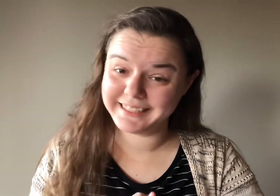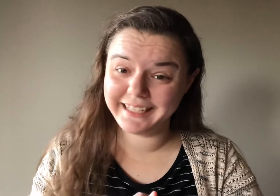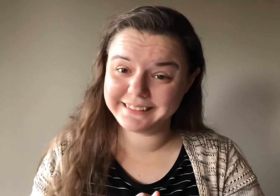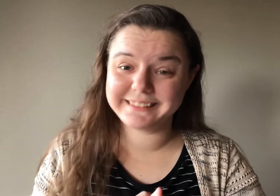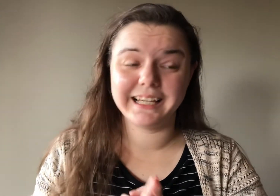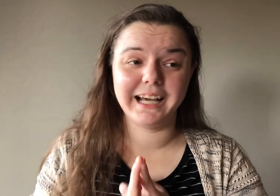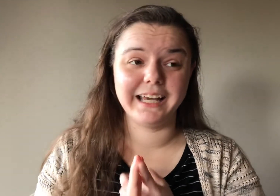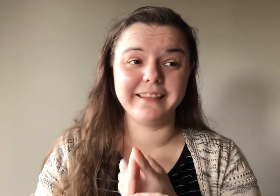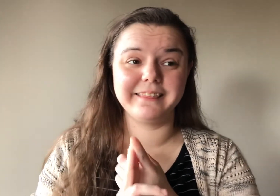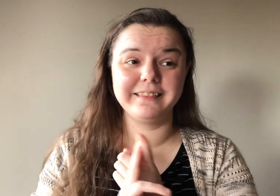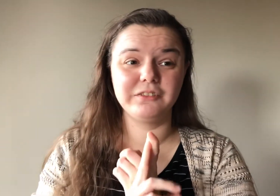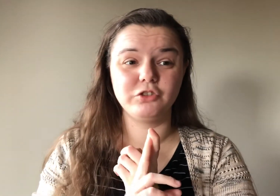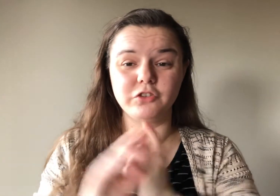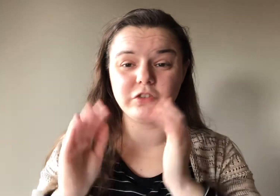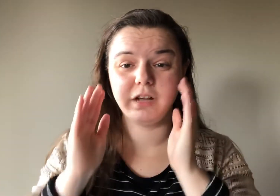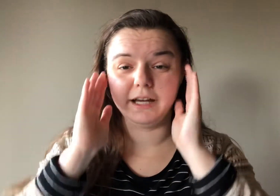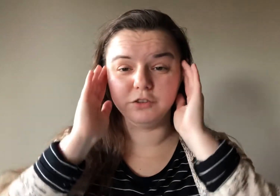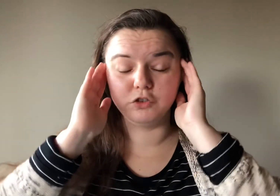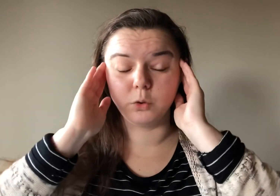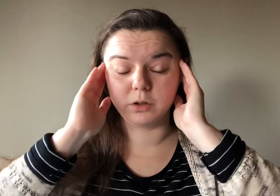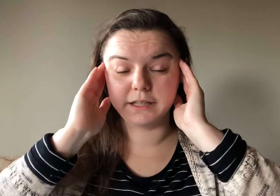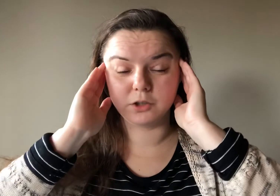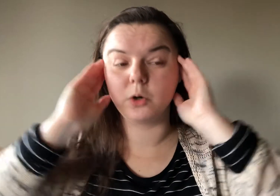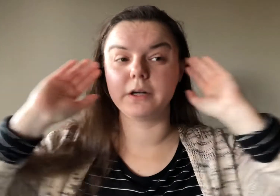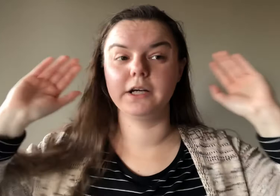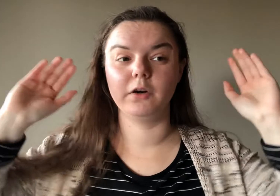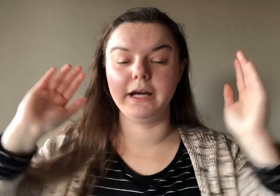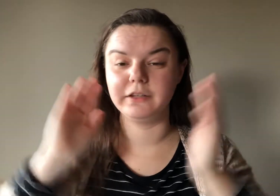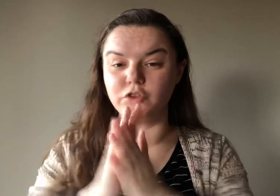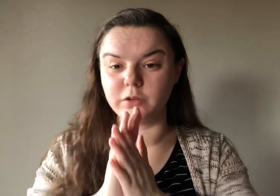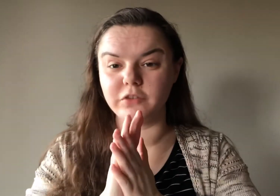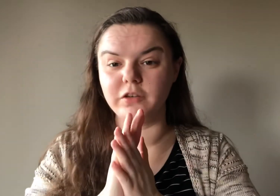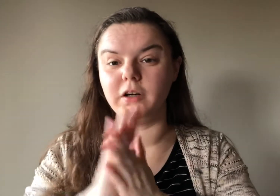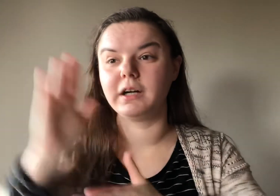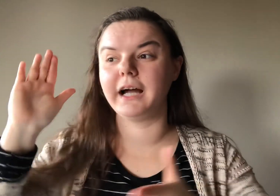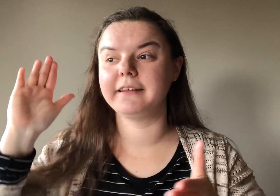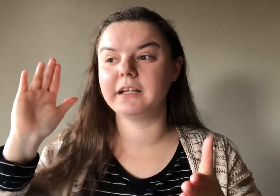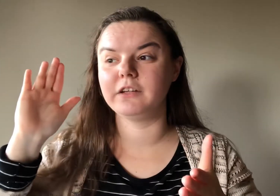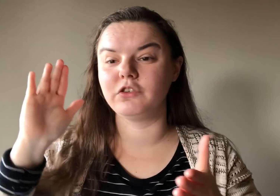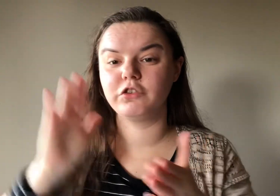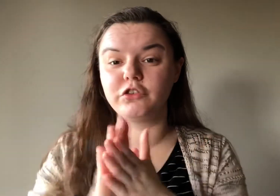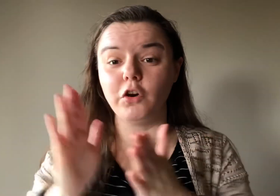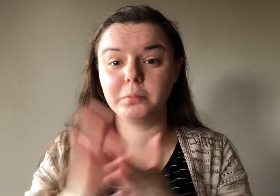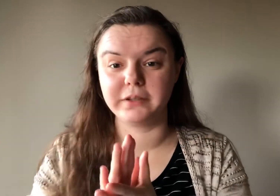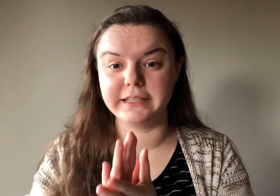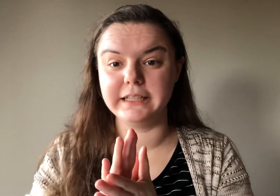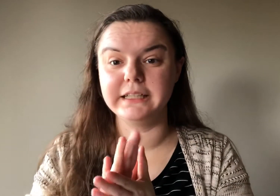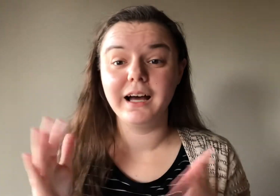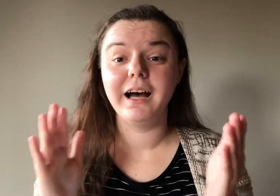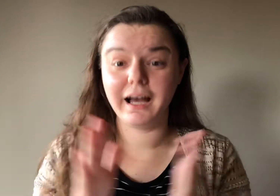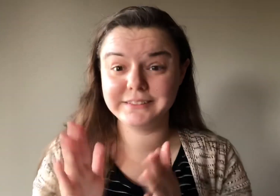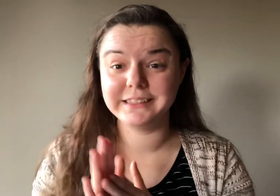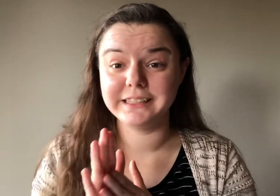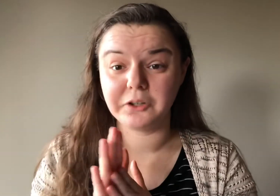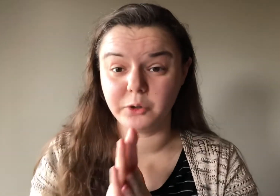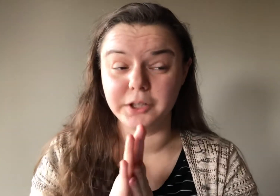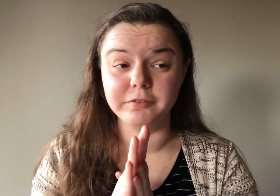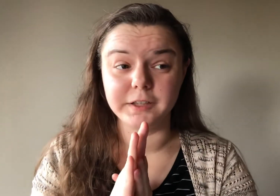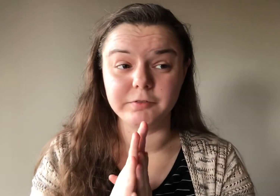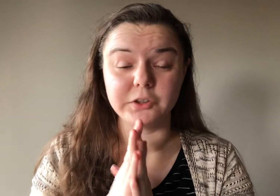Thanks. I just, I adore that choreo. I adore the song. I think it's so pretty. I've seen that choreo video for